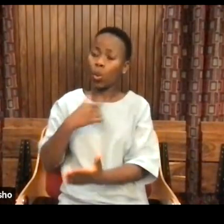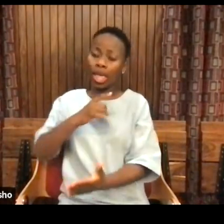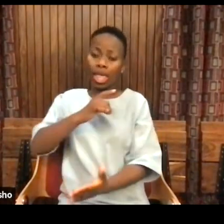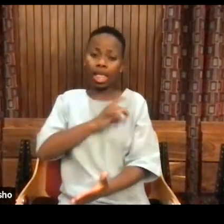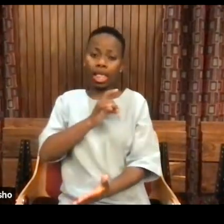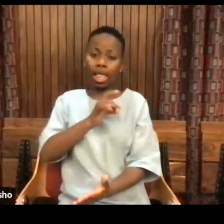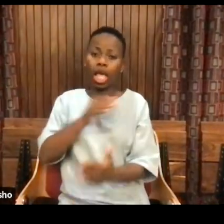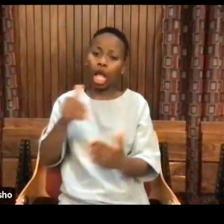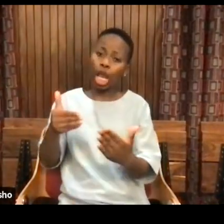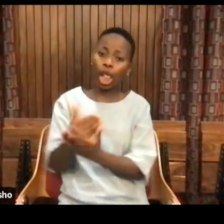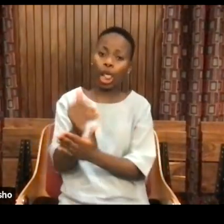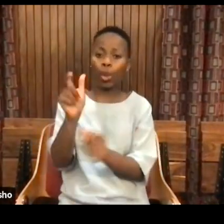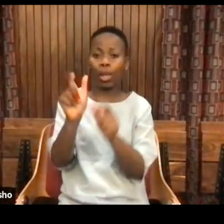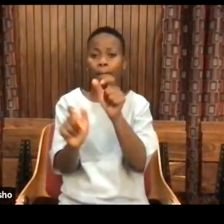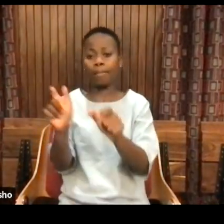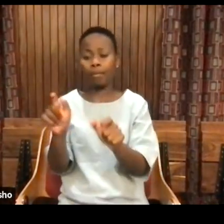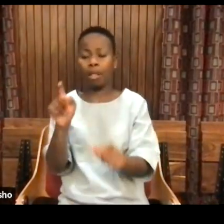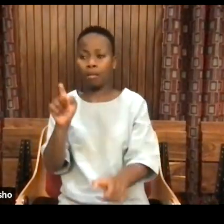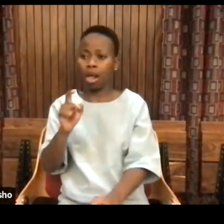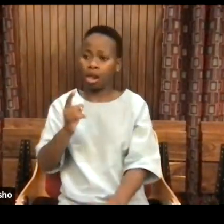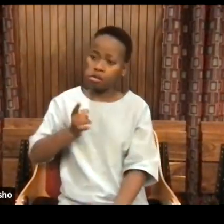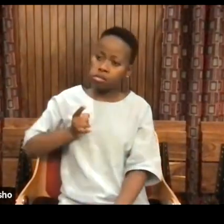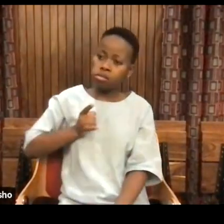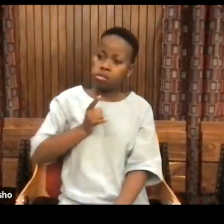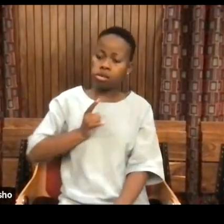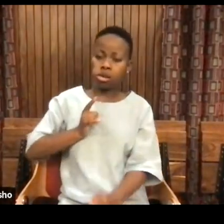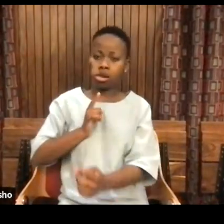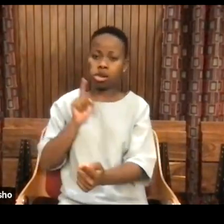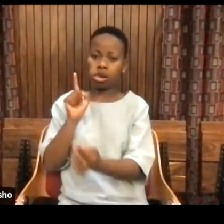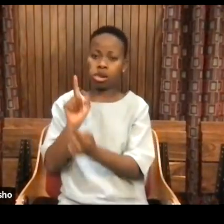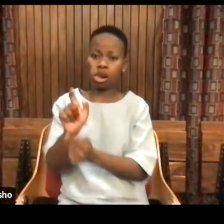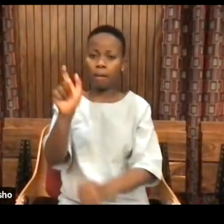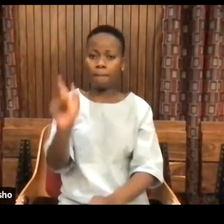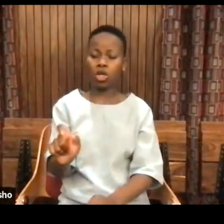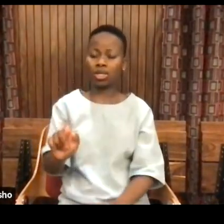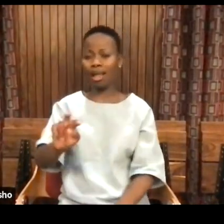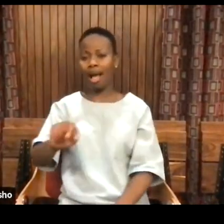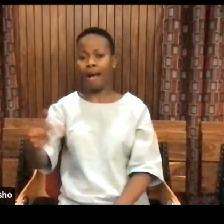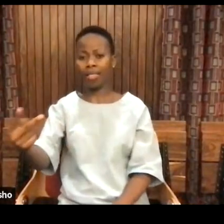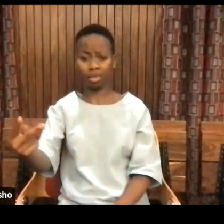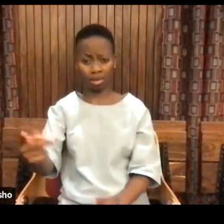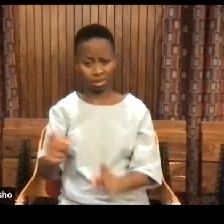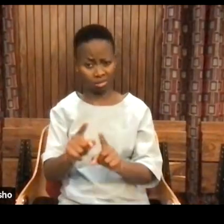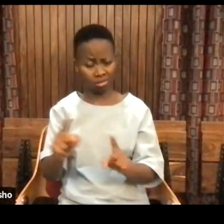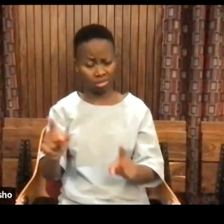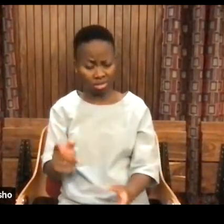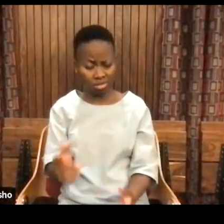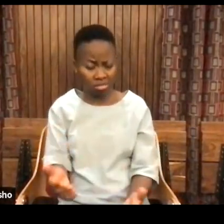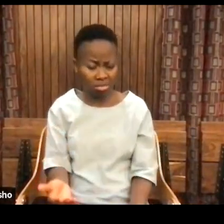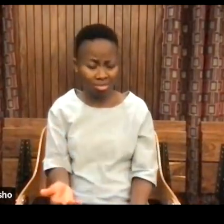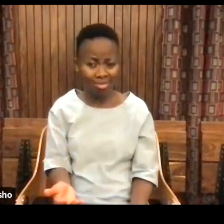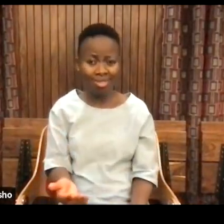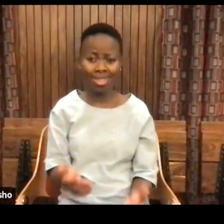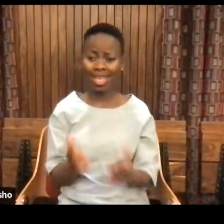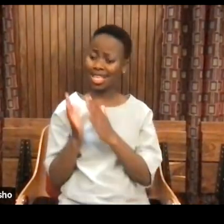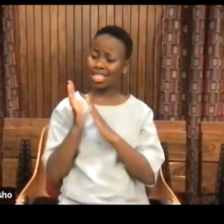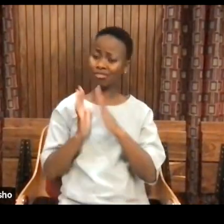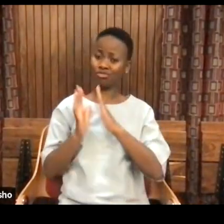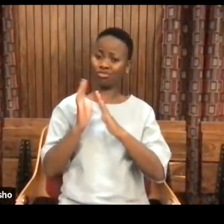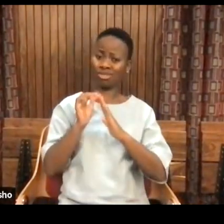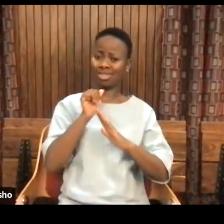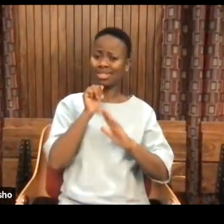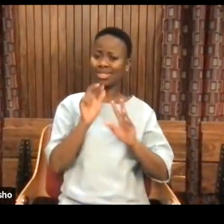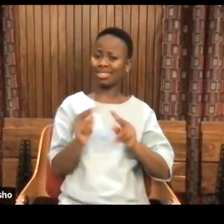must have this hostility to what we call the other, our actual historical practices are very different.